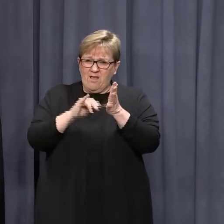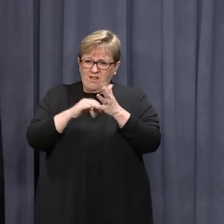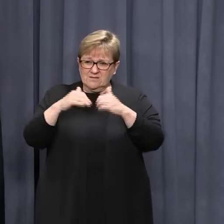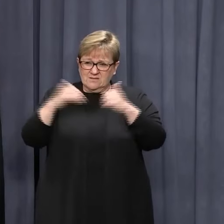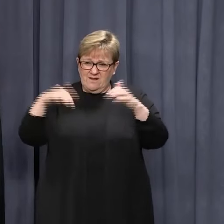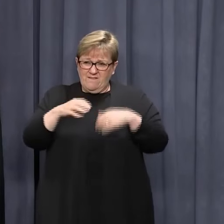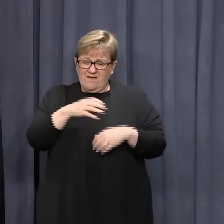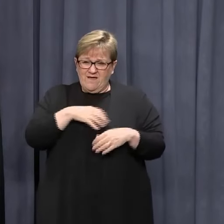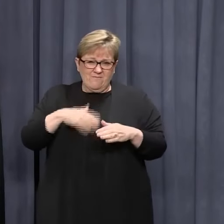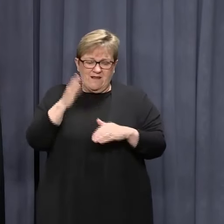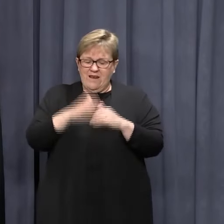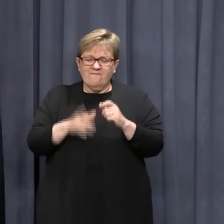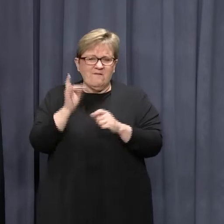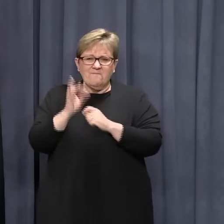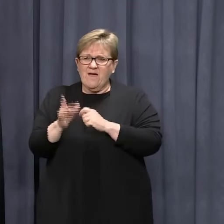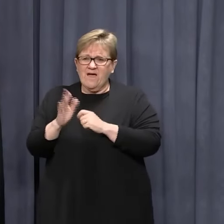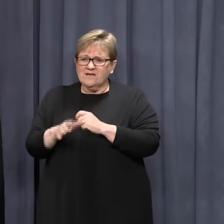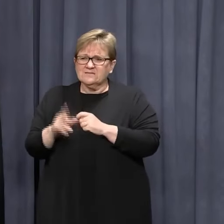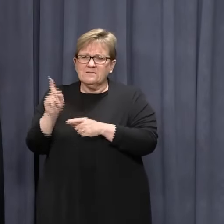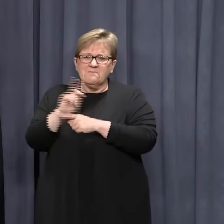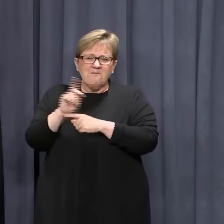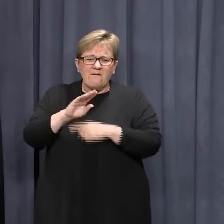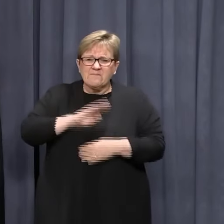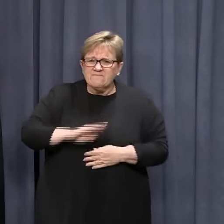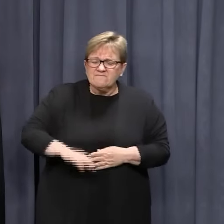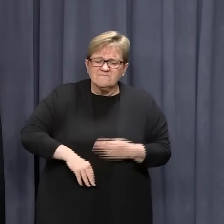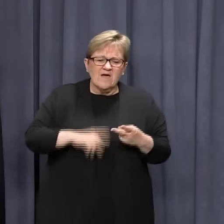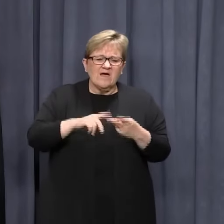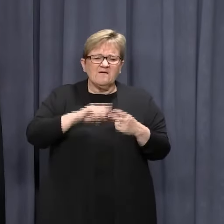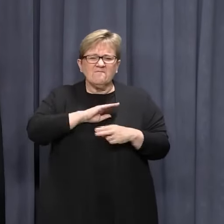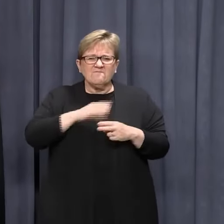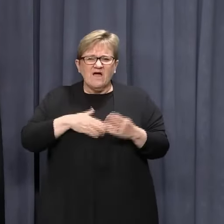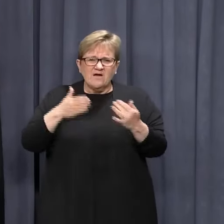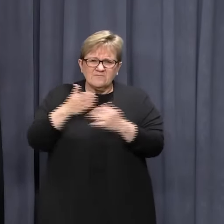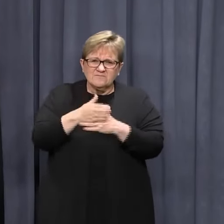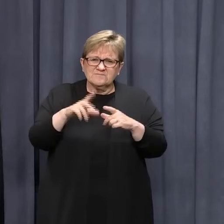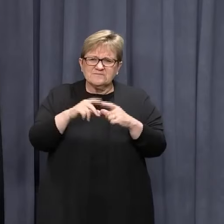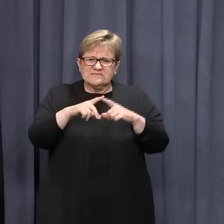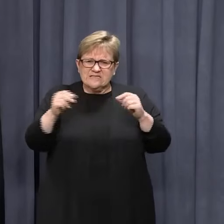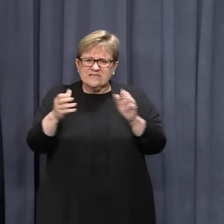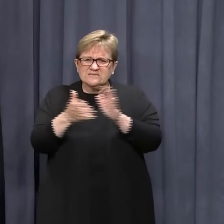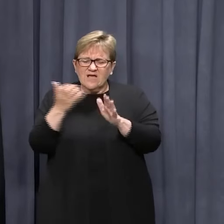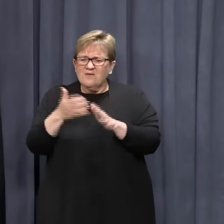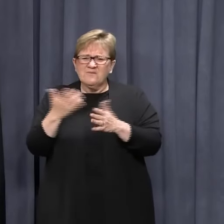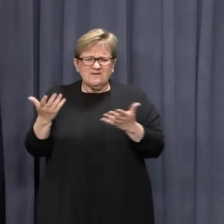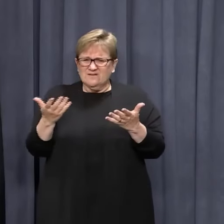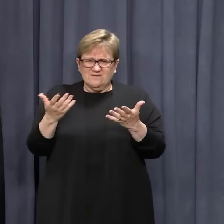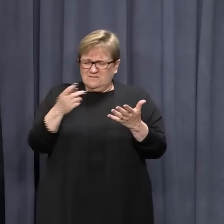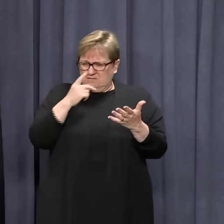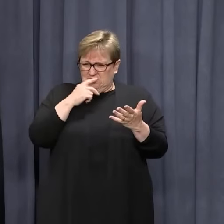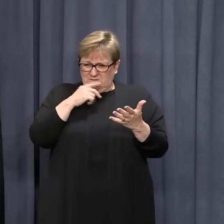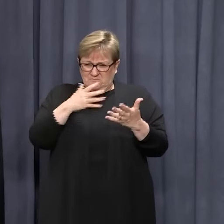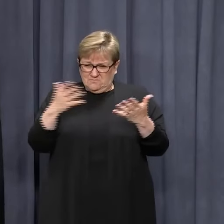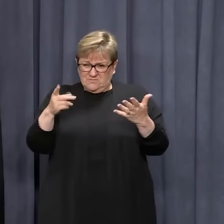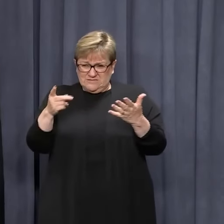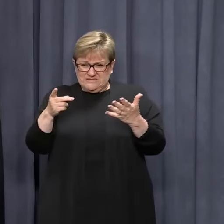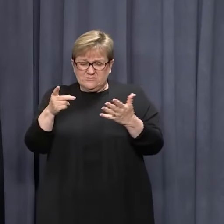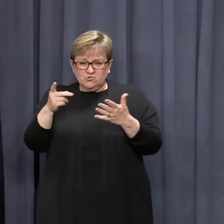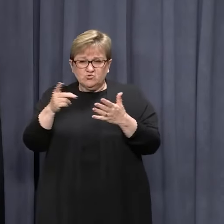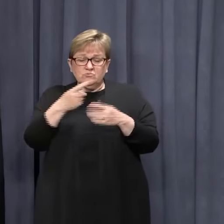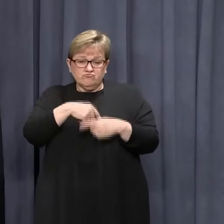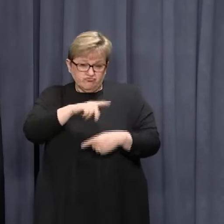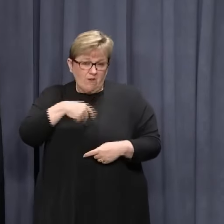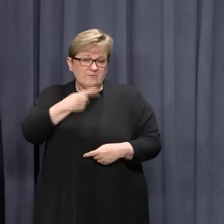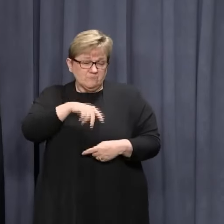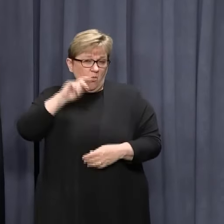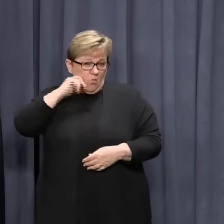introduced by the government that never passed. They included puppy farming, farm trespass, ticket scalping. They're all big headlines at the time. Did you over-promise